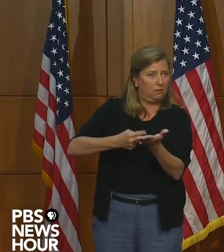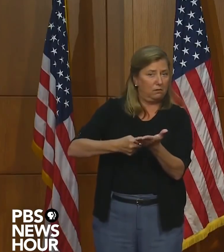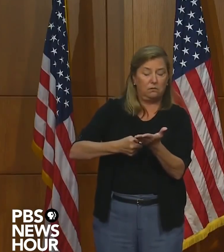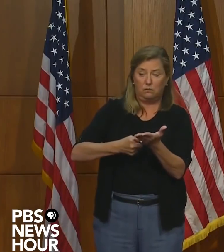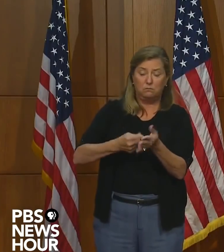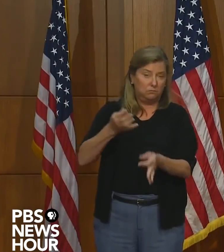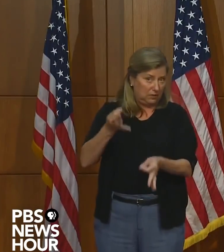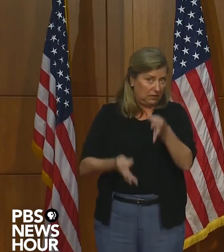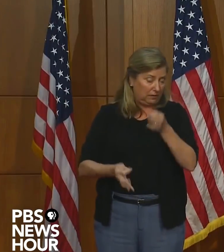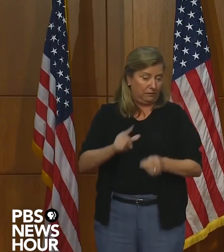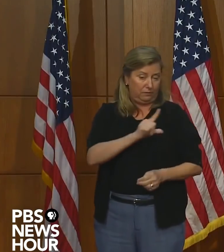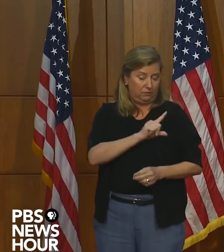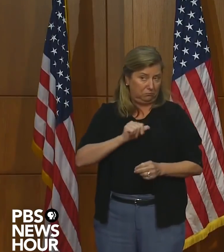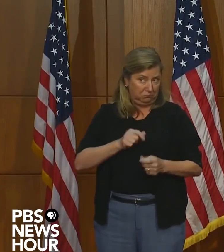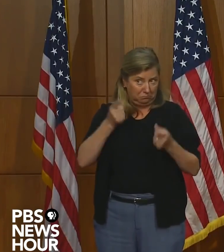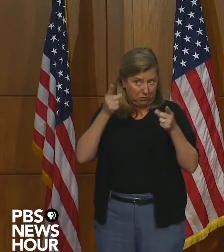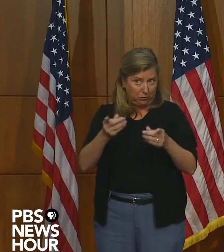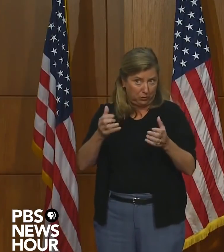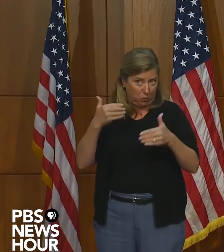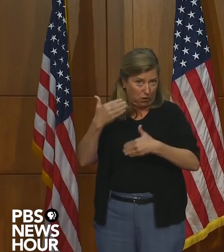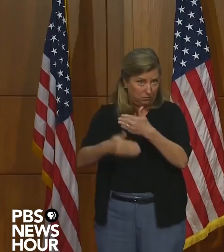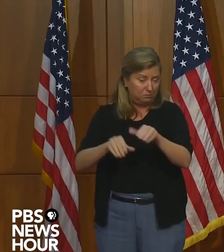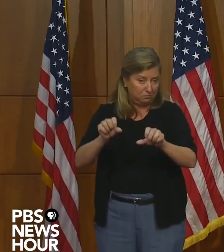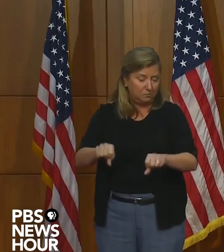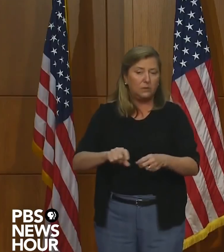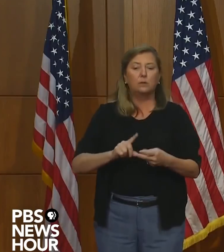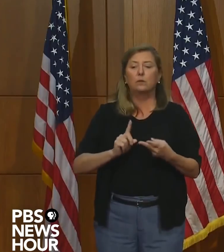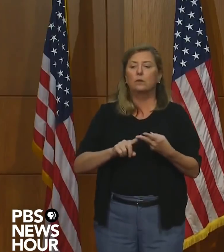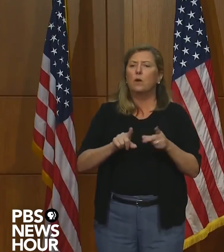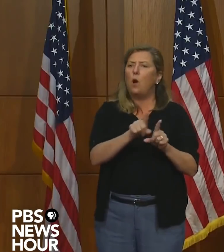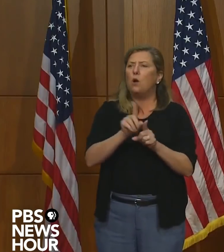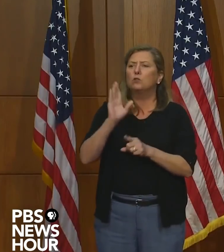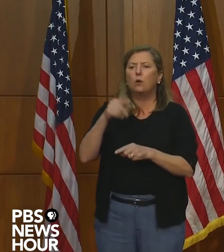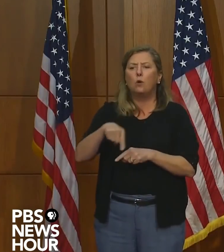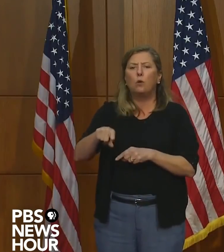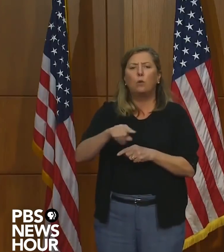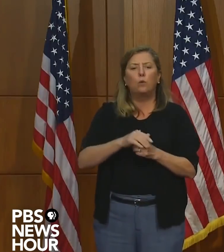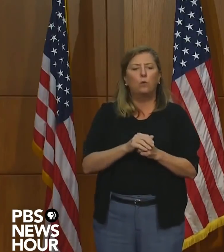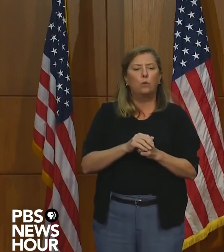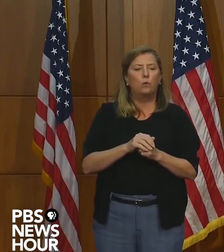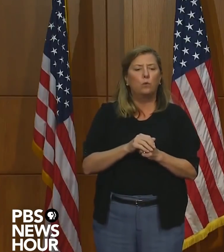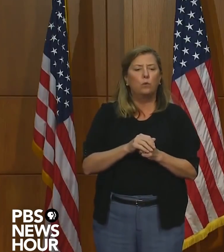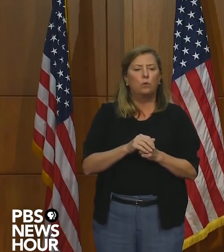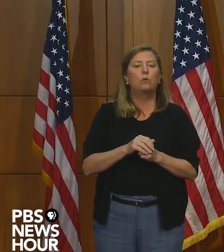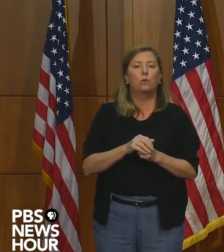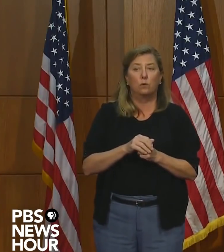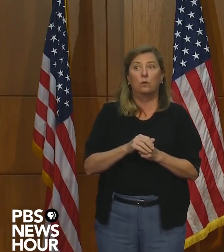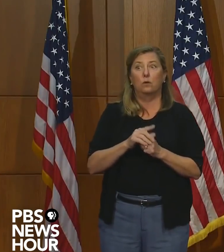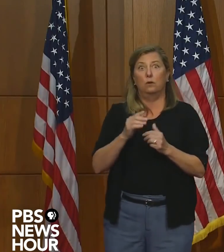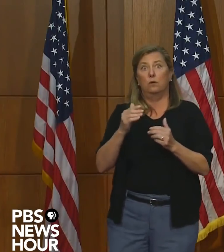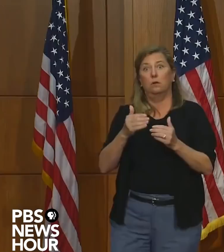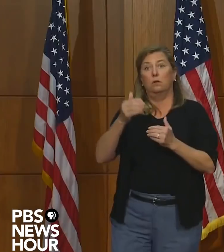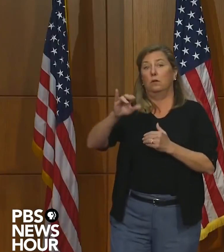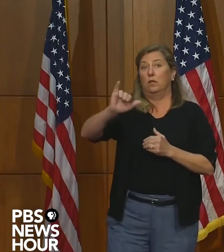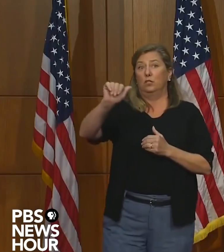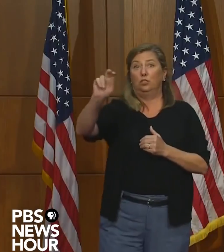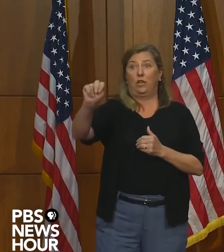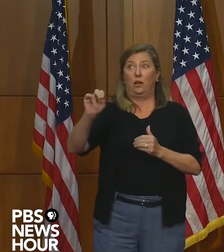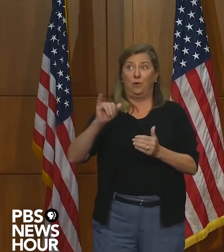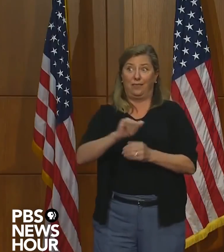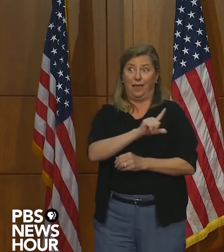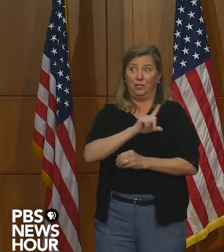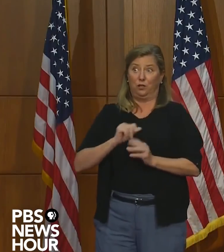if that's what the general assembly agrees to, uh, and then also they'll be continued, uh, in our upcoming session in January.